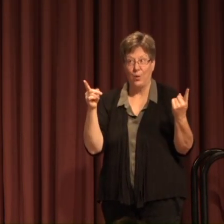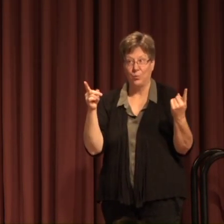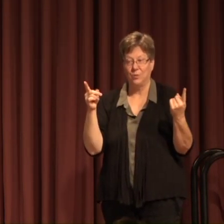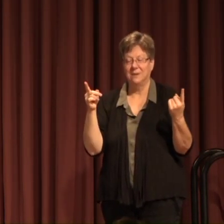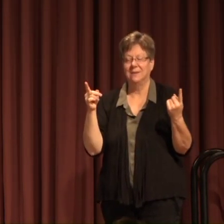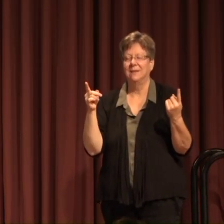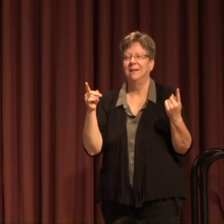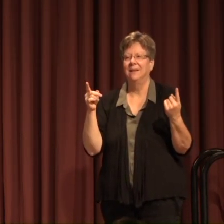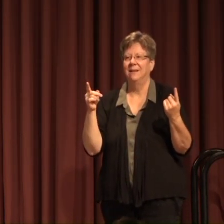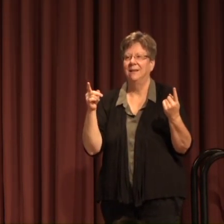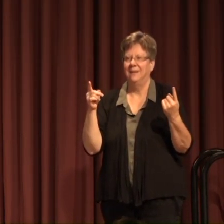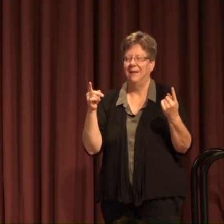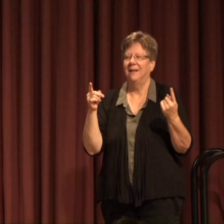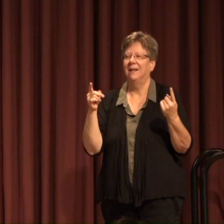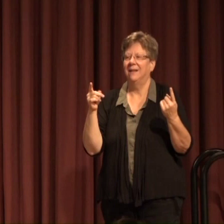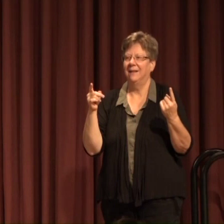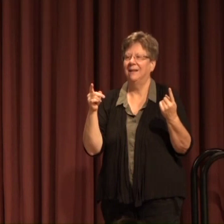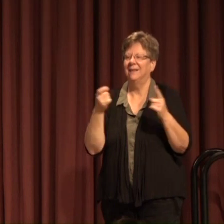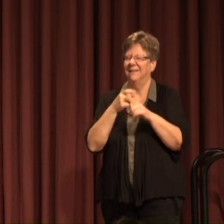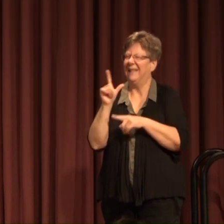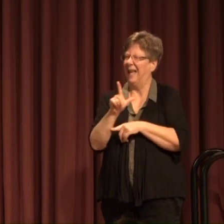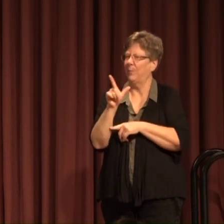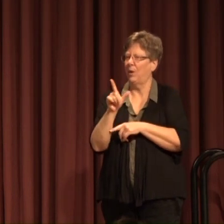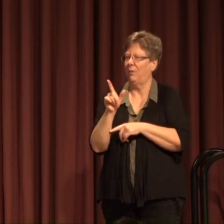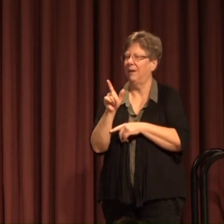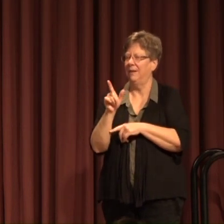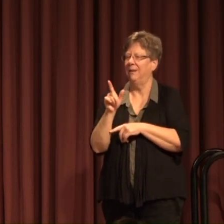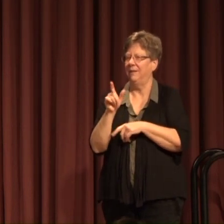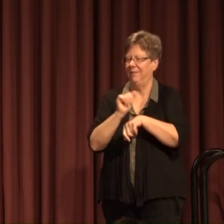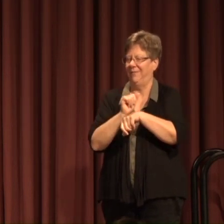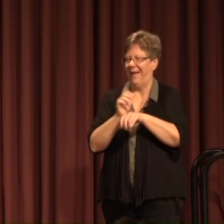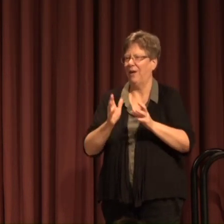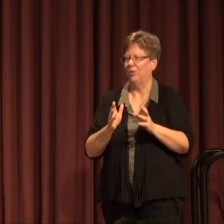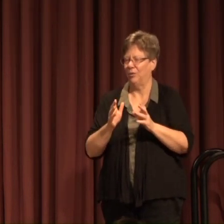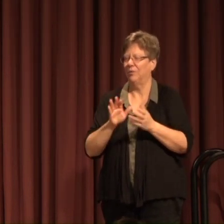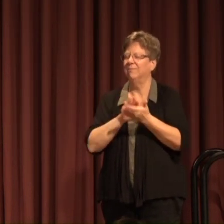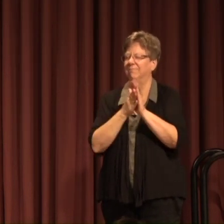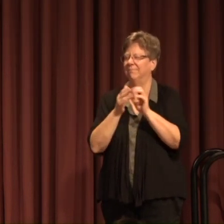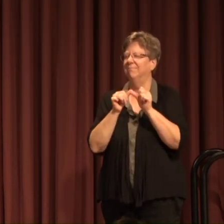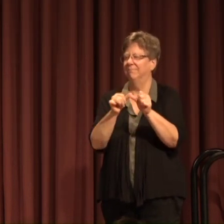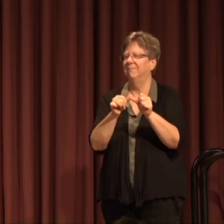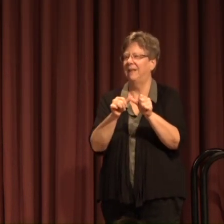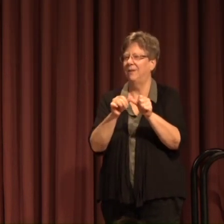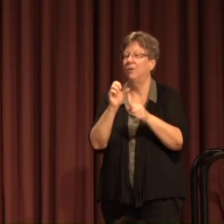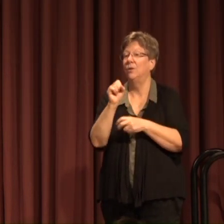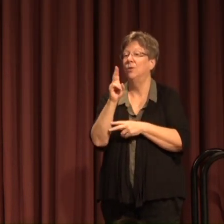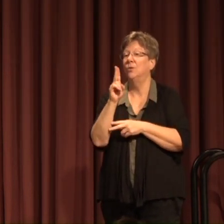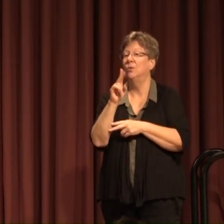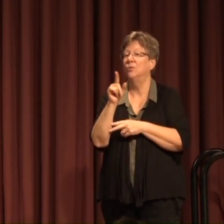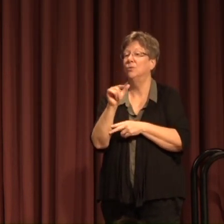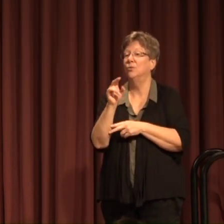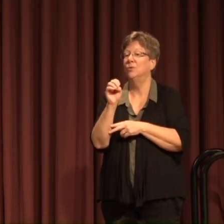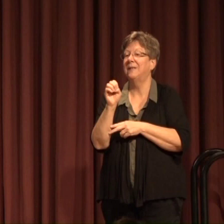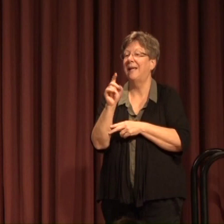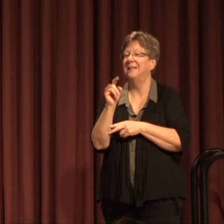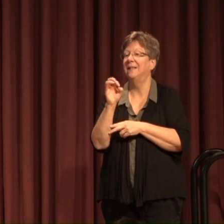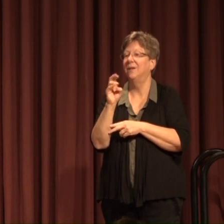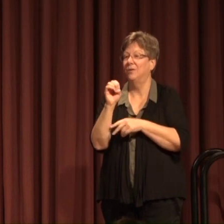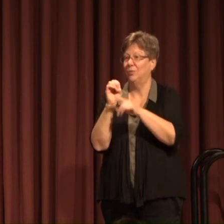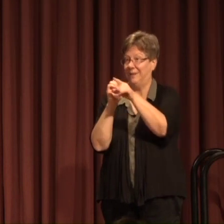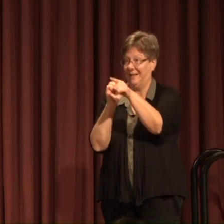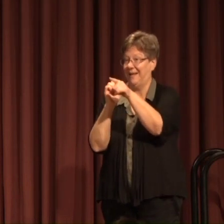distinguished library faculty in this promotion tenure and promotion Suzanne Carr for tenure